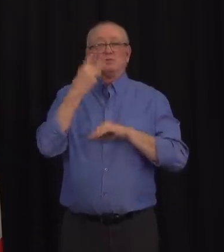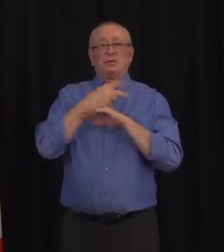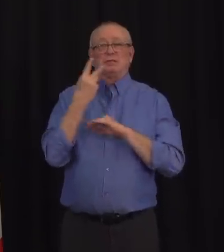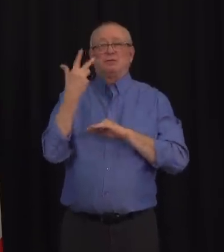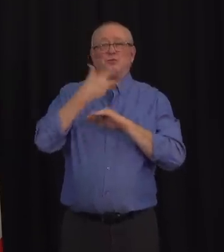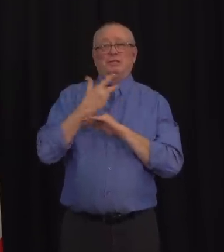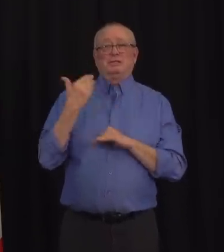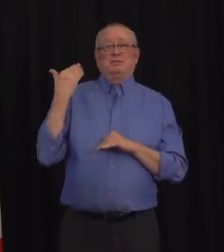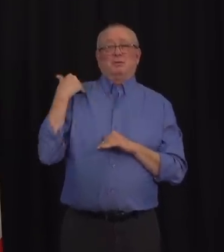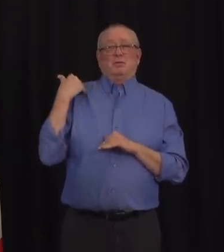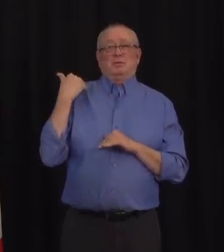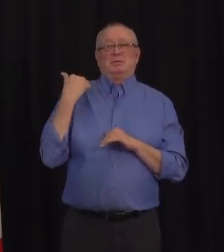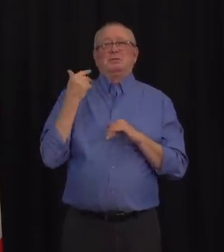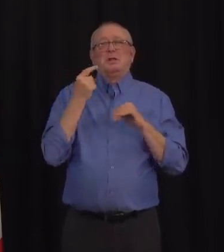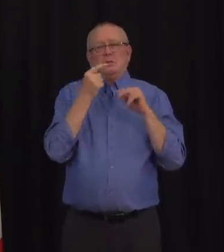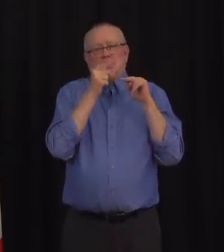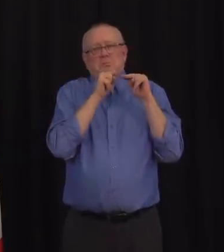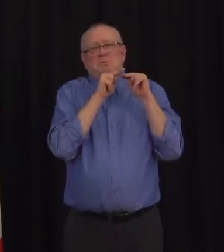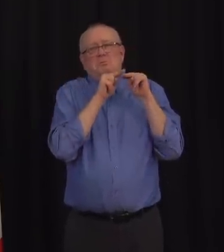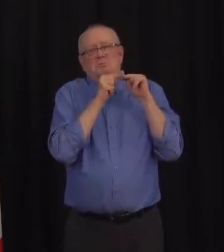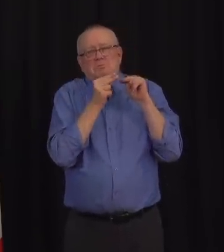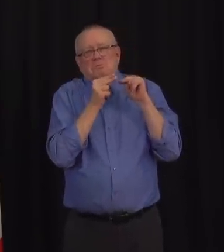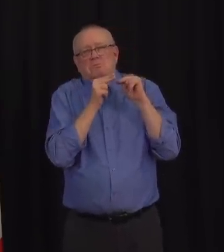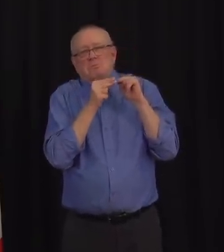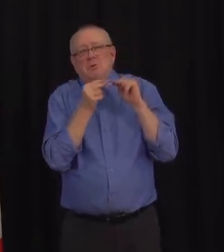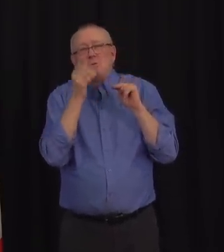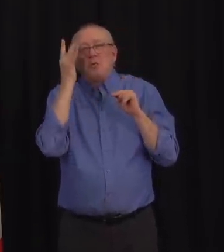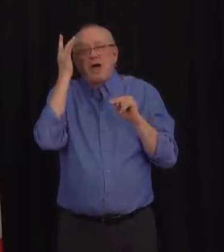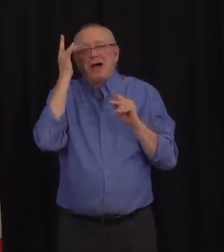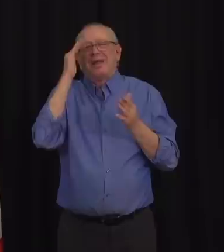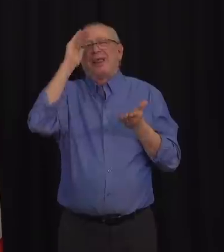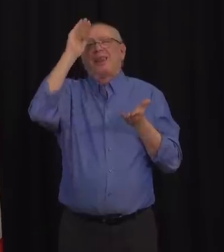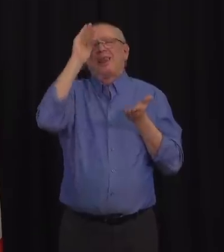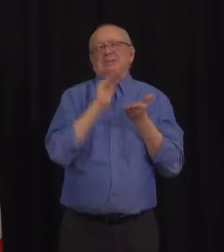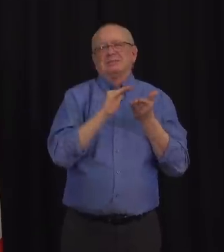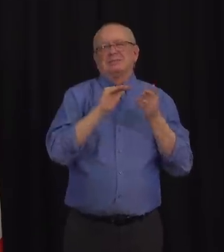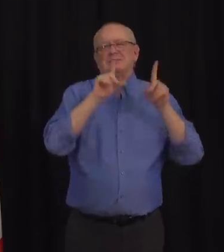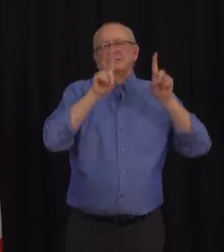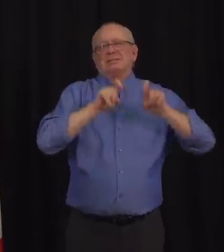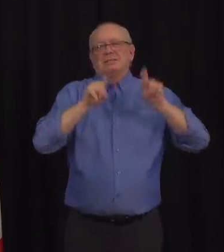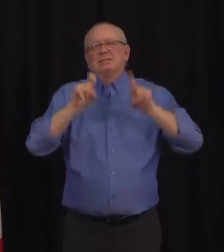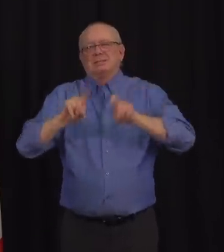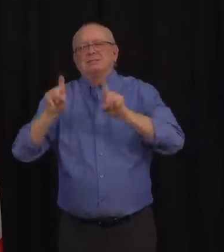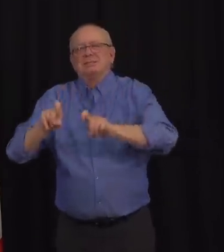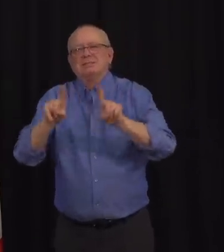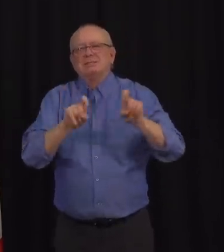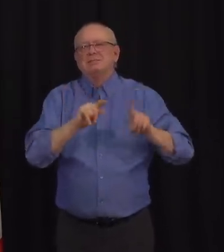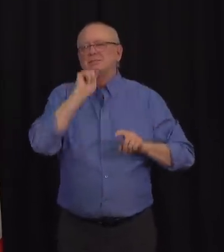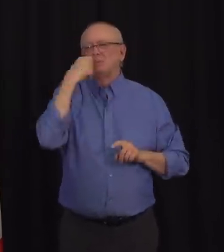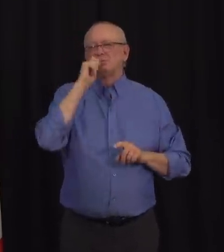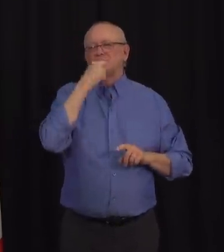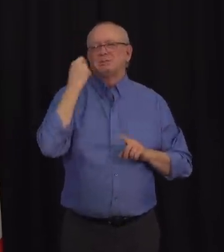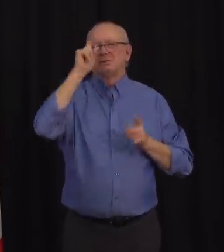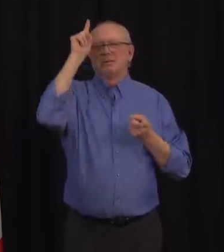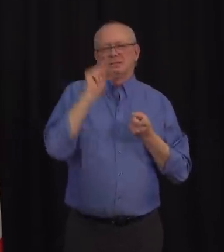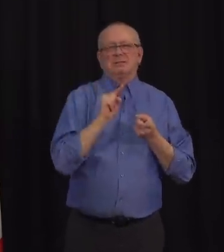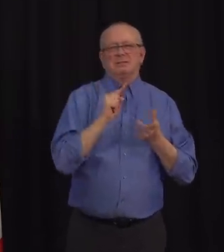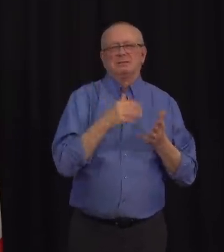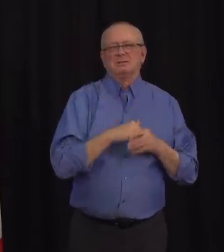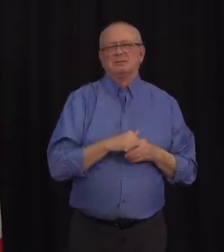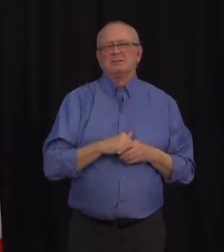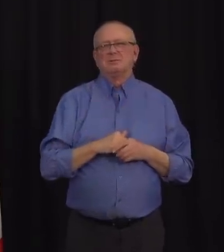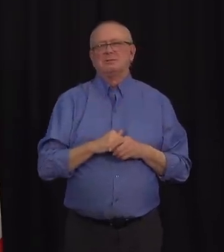this dip is due to fewer tests. About 13,500 were completed yesterday compared to over 19